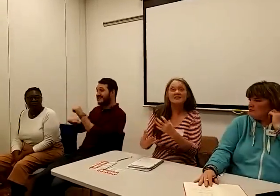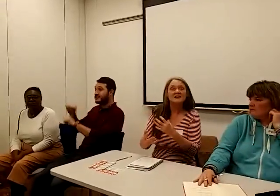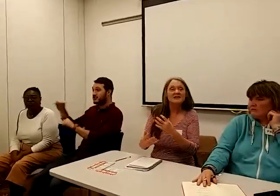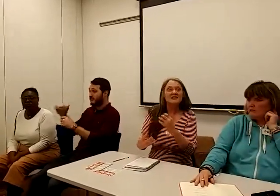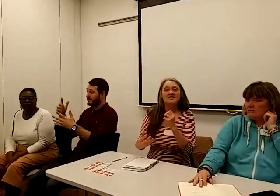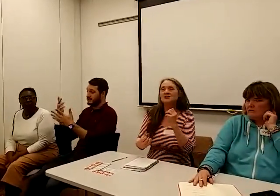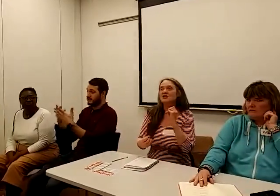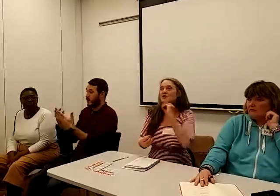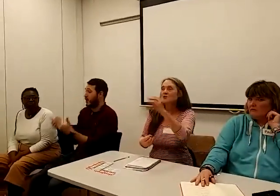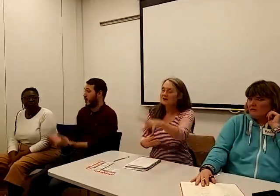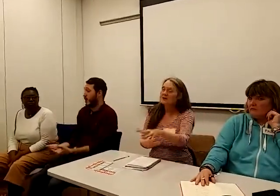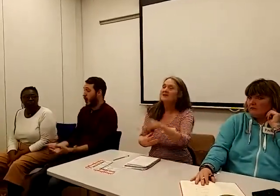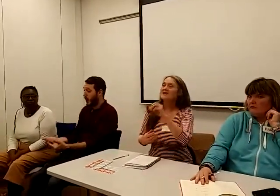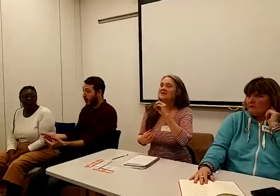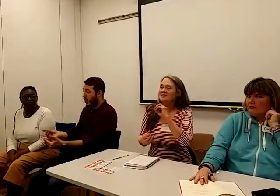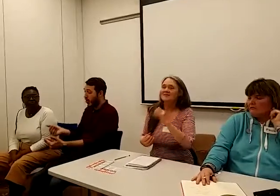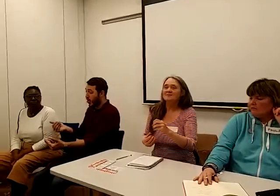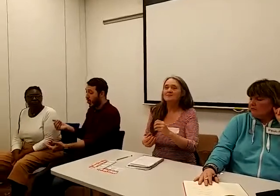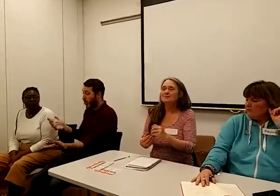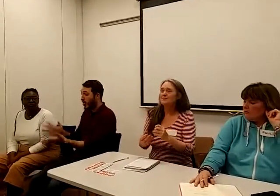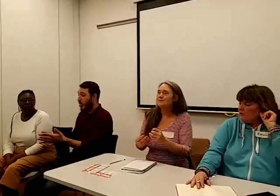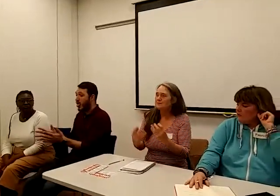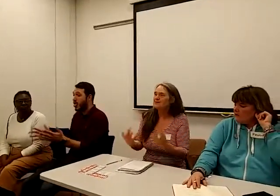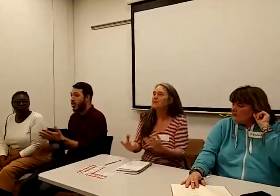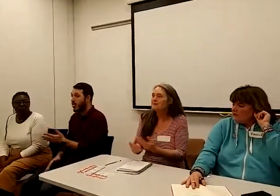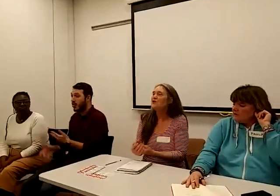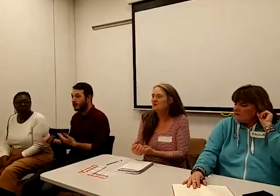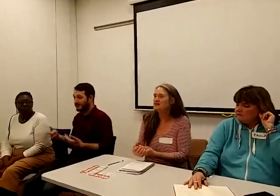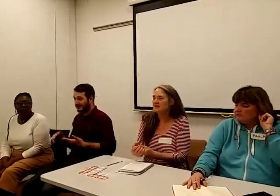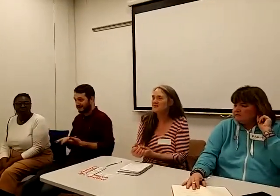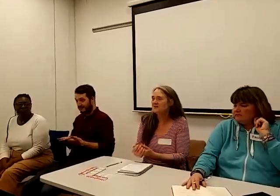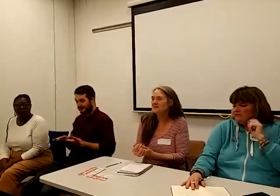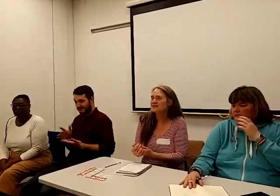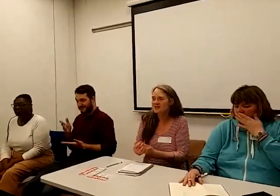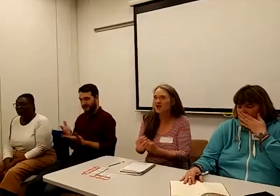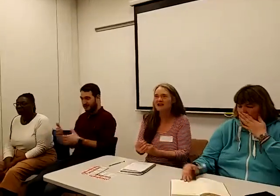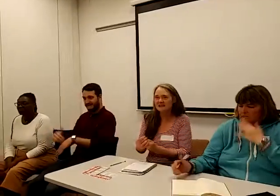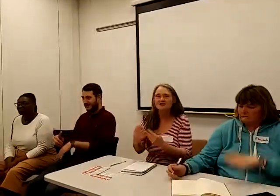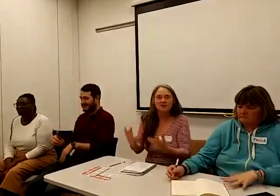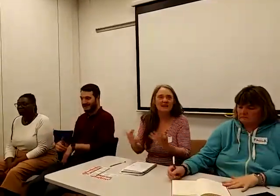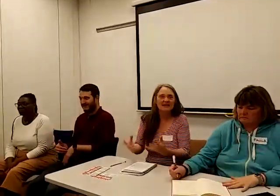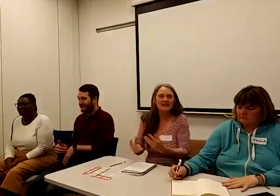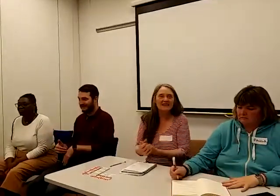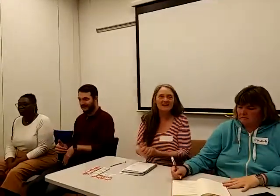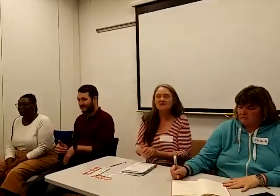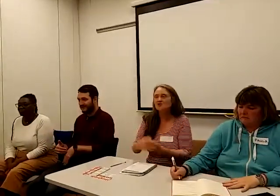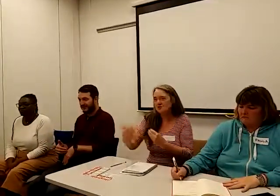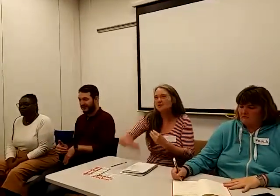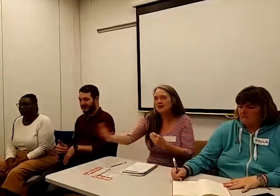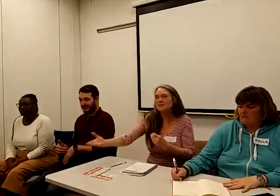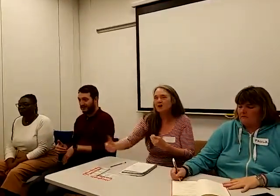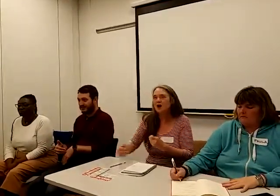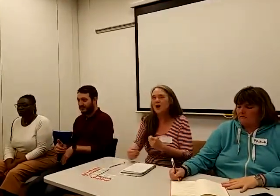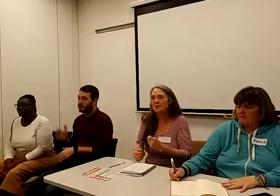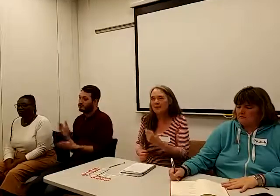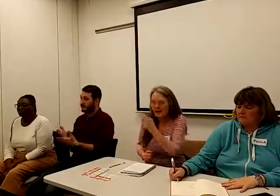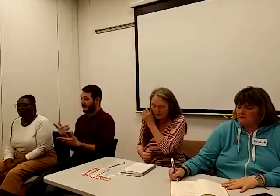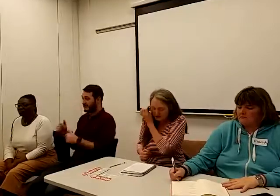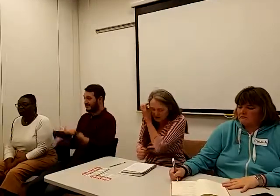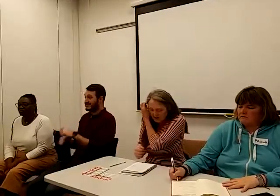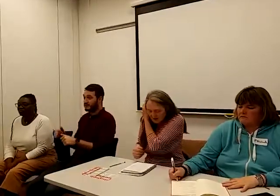to be punitive, designed really to trip people up and out